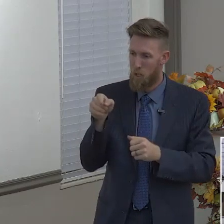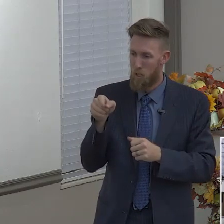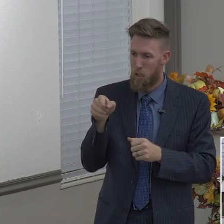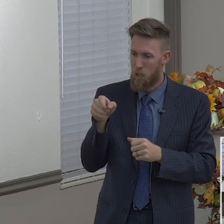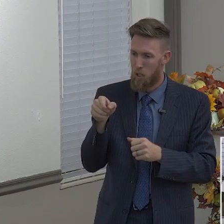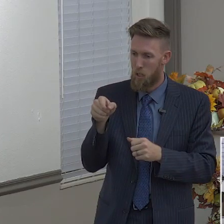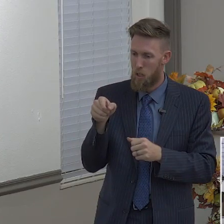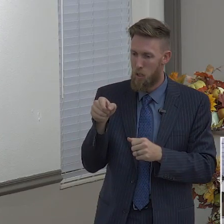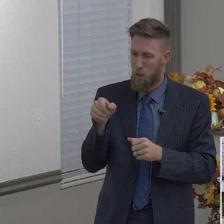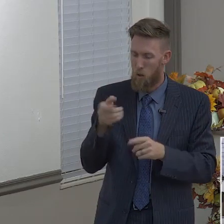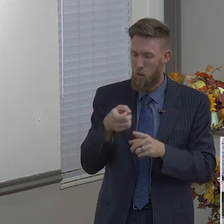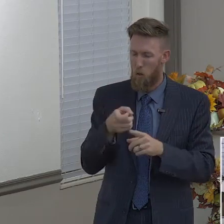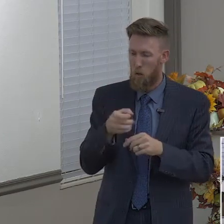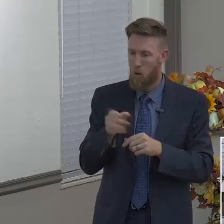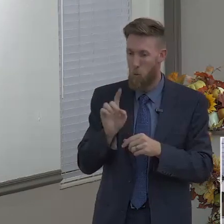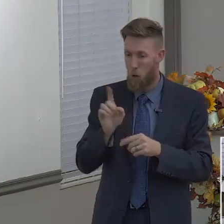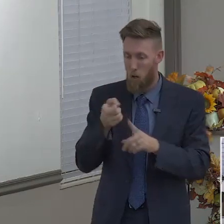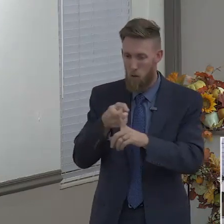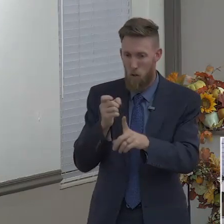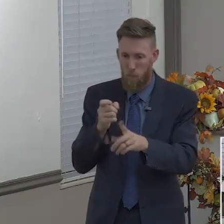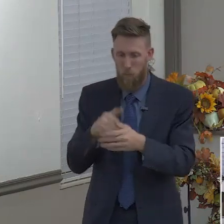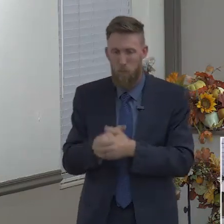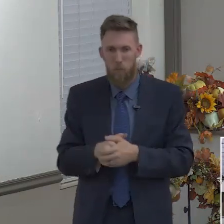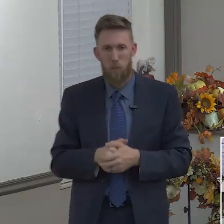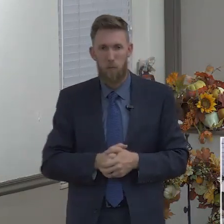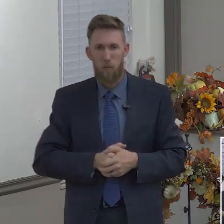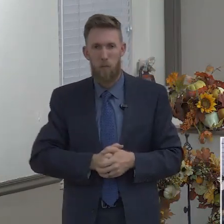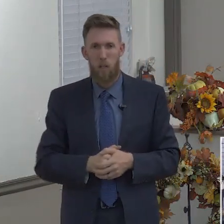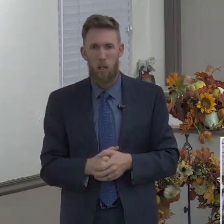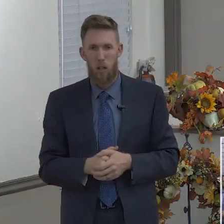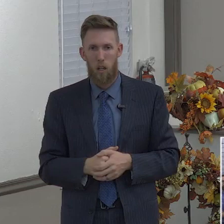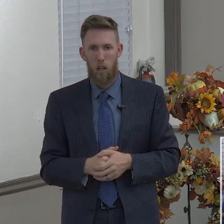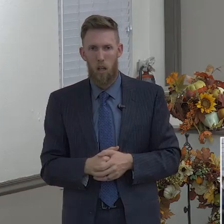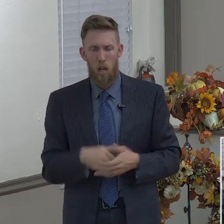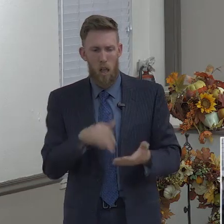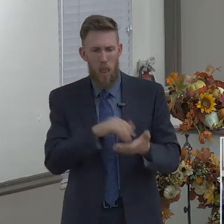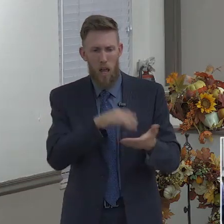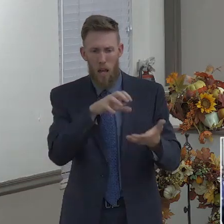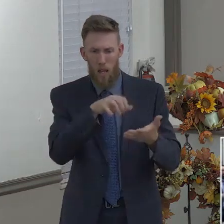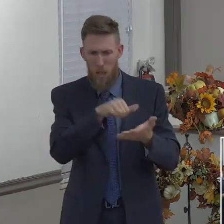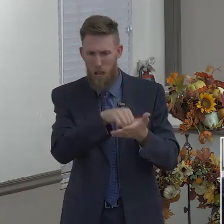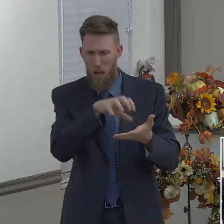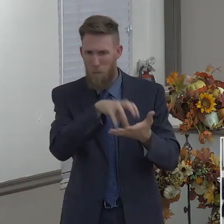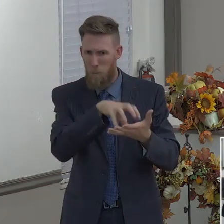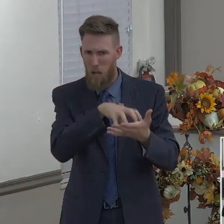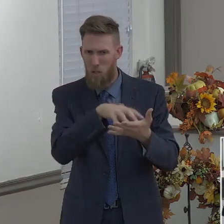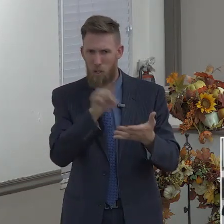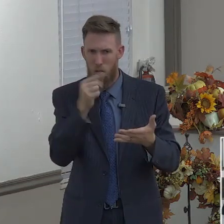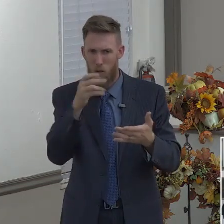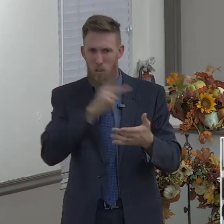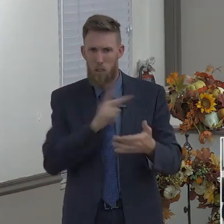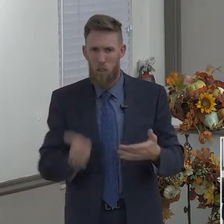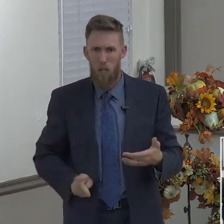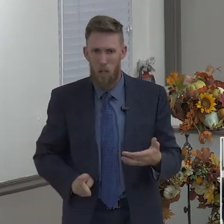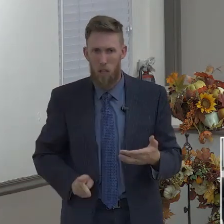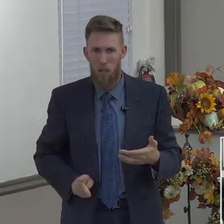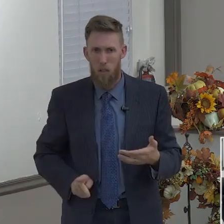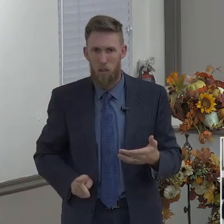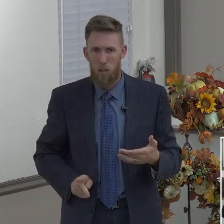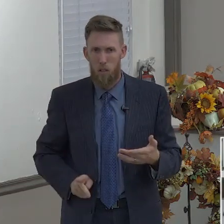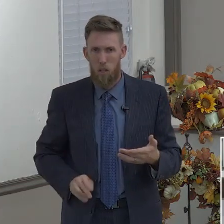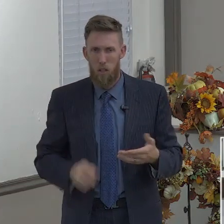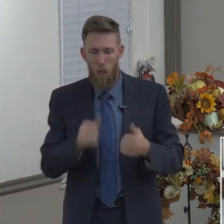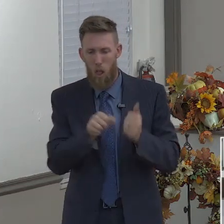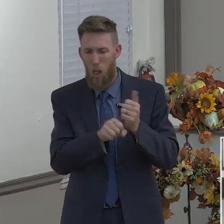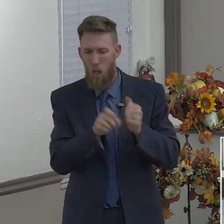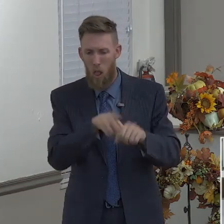story here, it's a very long story. I'm not going to read the whole passage for time's sake. But a prophet goes to a king, and he prophesies to him. And the